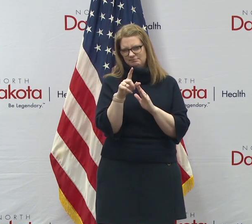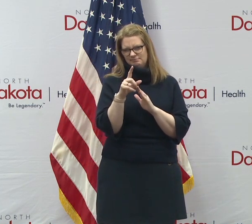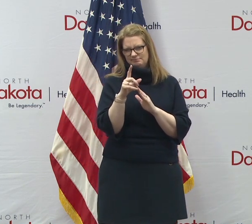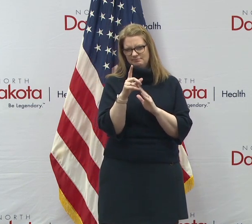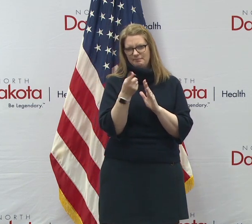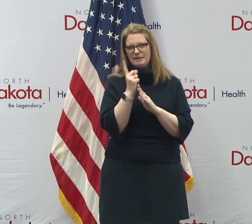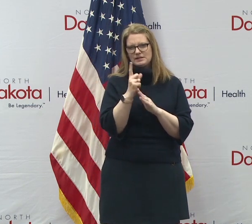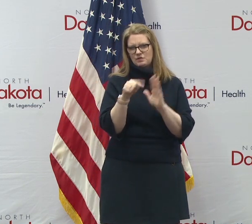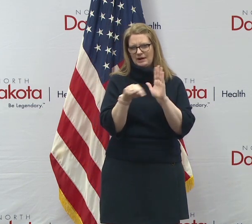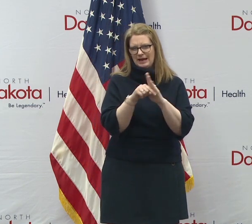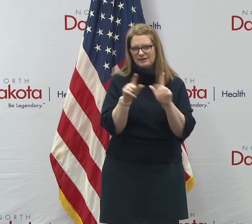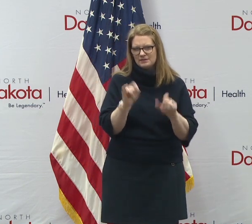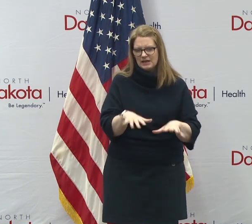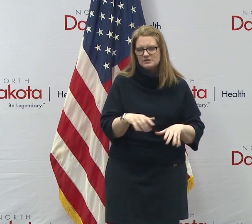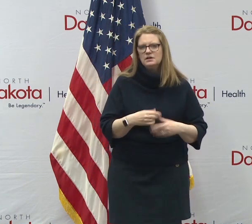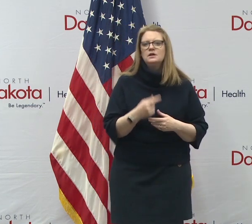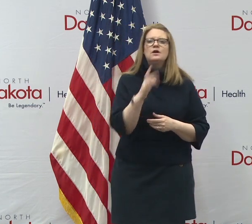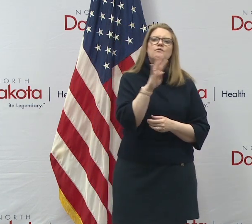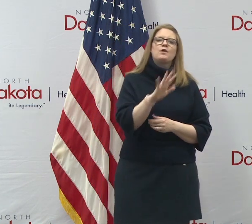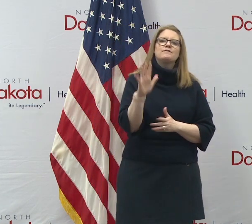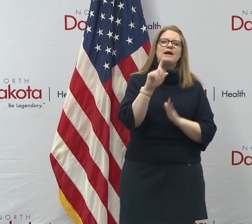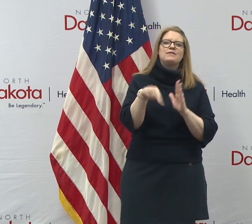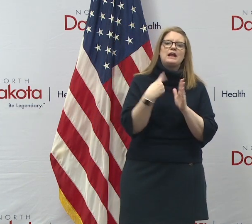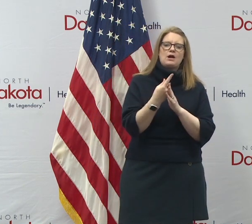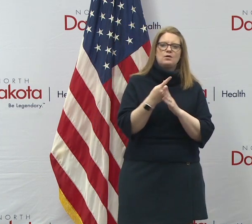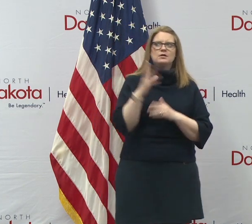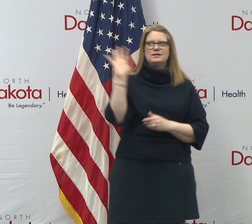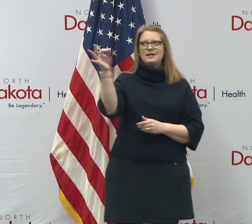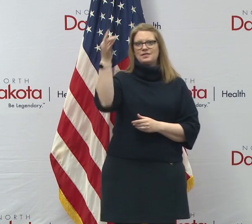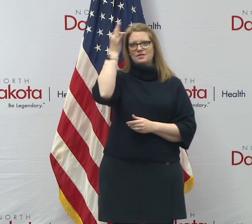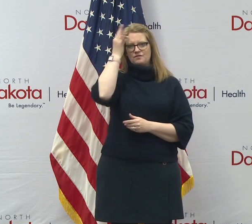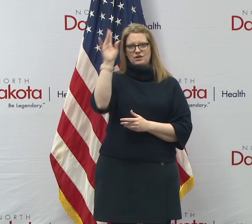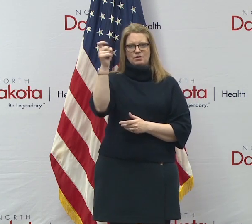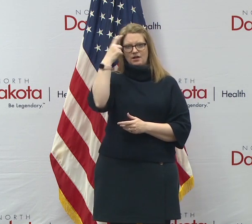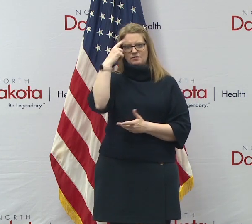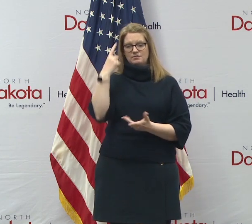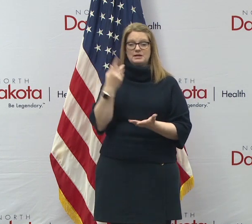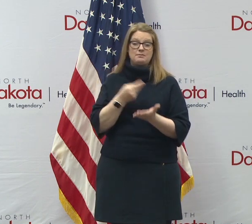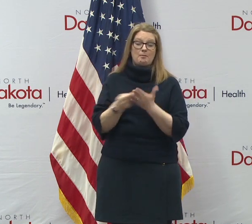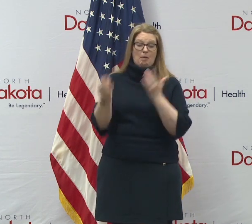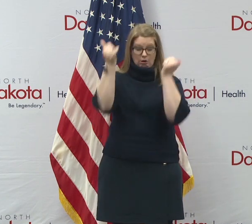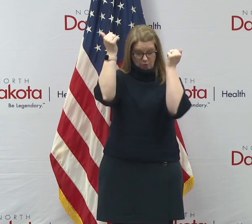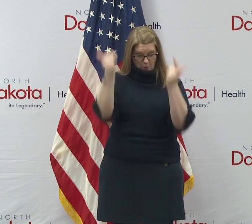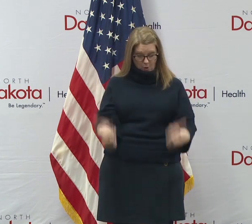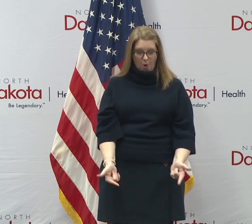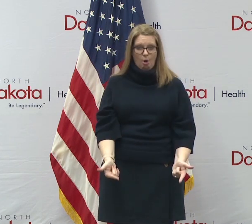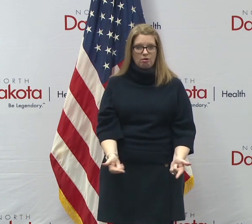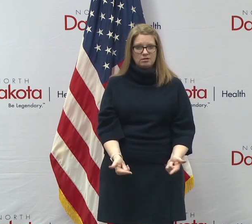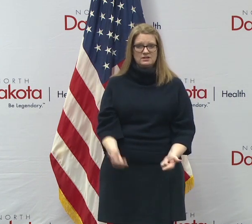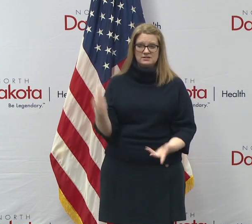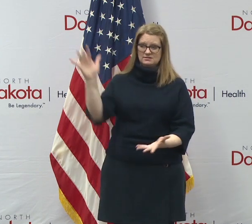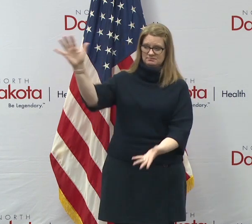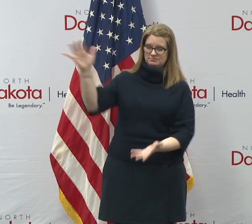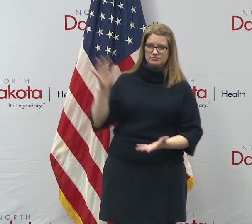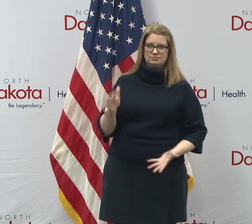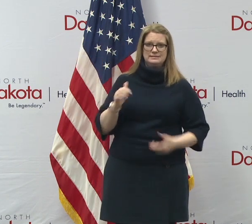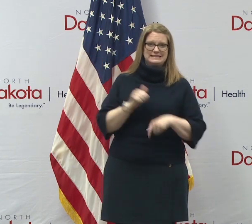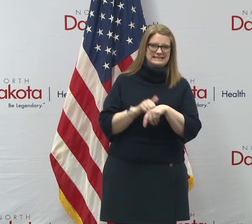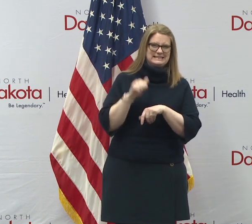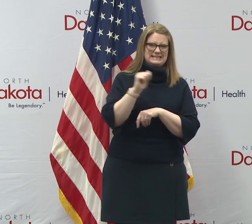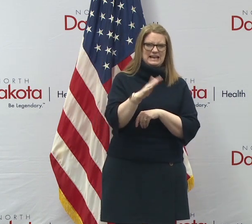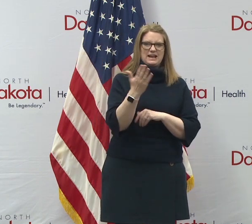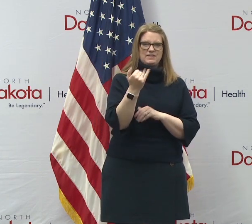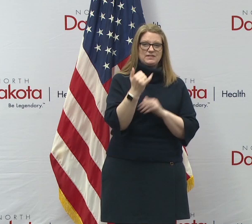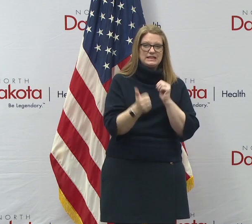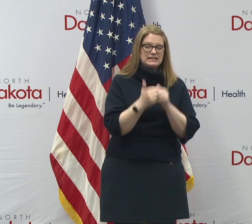with one of those machines. The the federal government bought up all the stock of the Abbott ID now machines. They're sending 15 to each